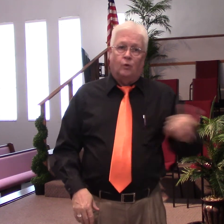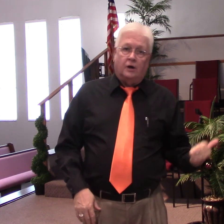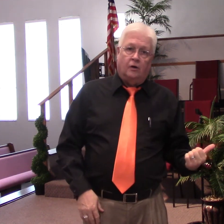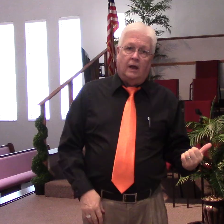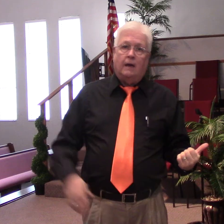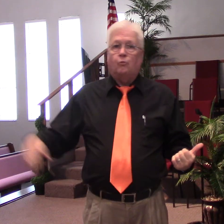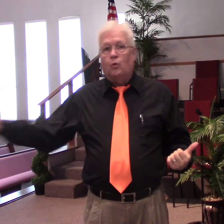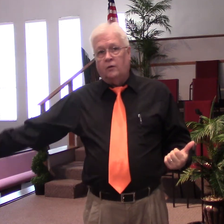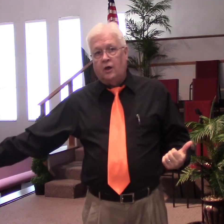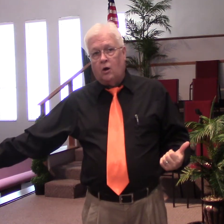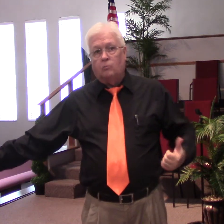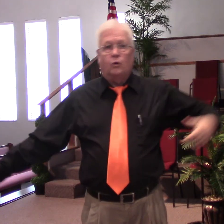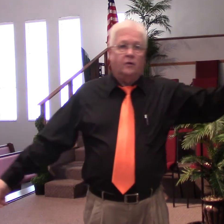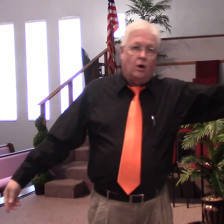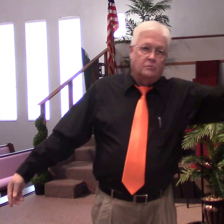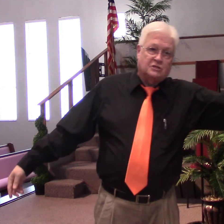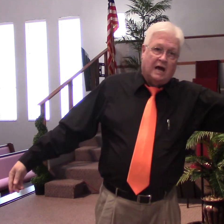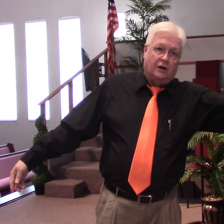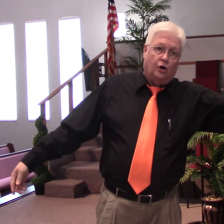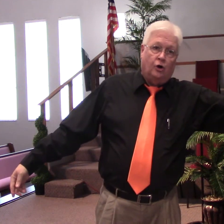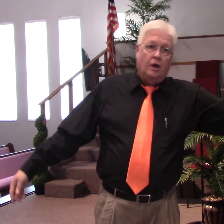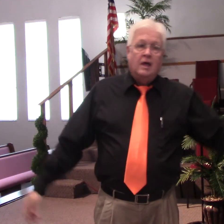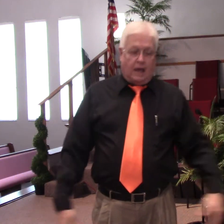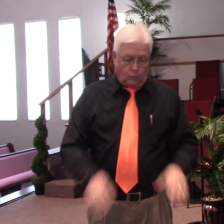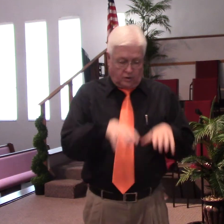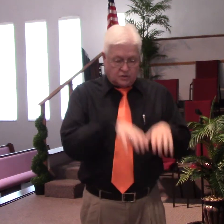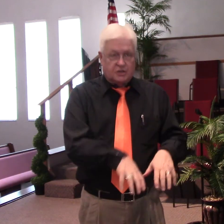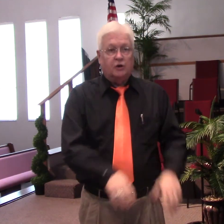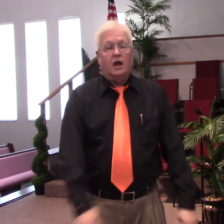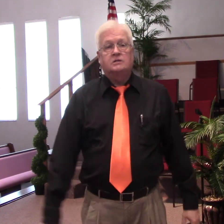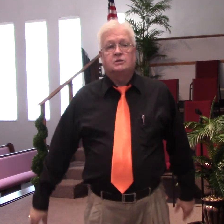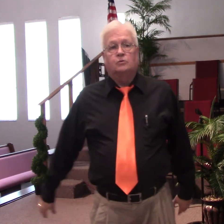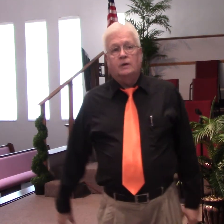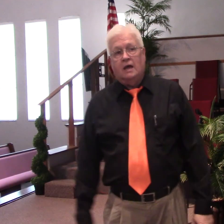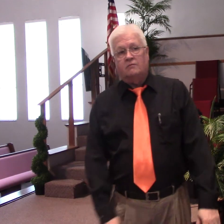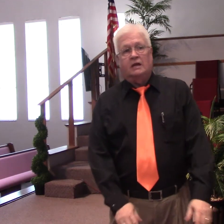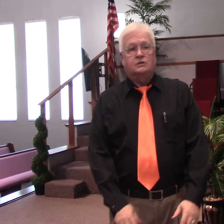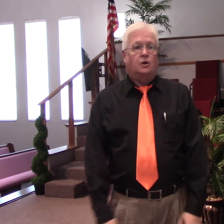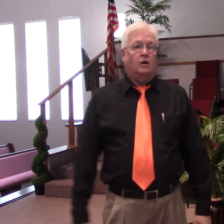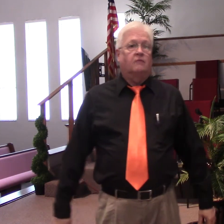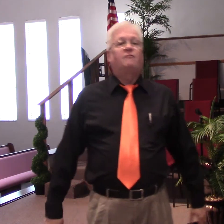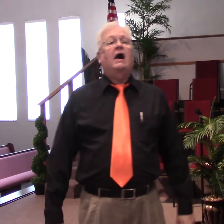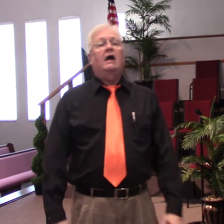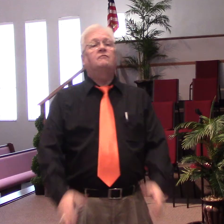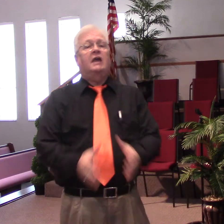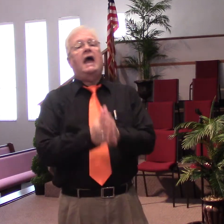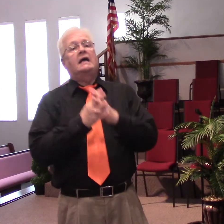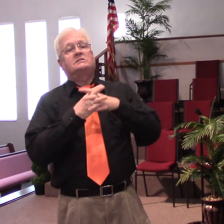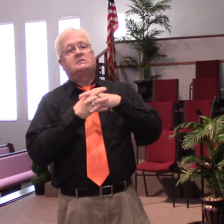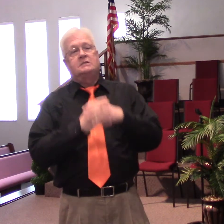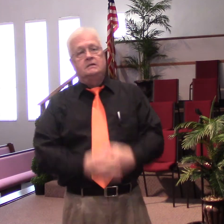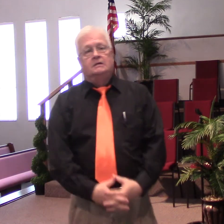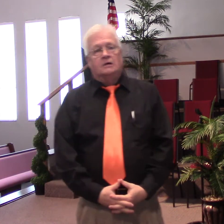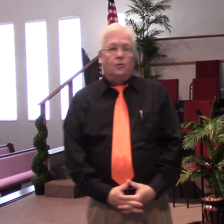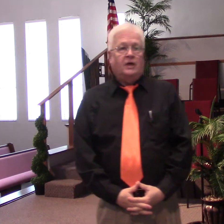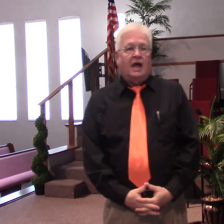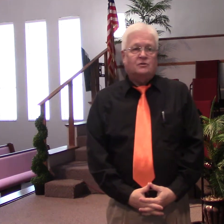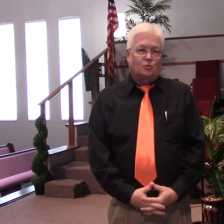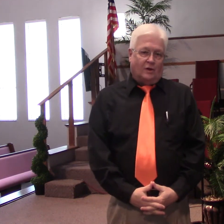one in her lap, one on the arm, one on the arm beside her, and one on the center console. We have a total of five cats on the couch with